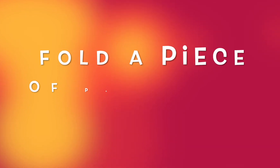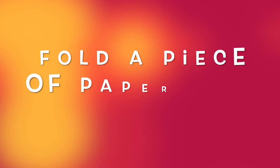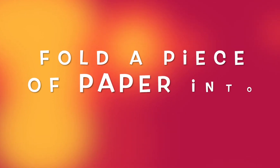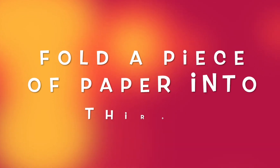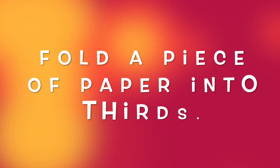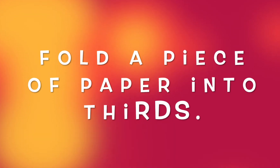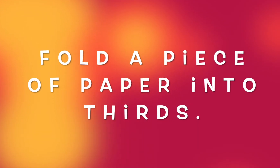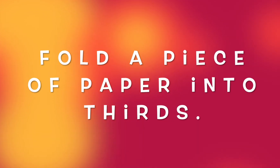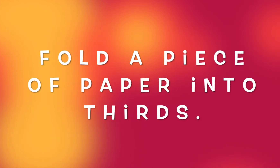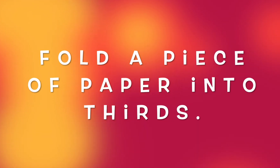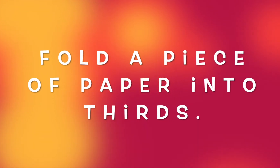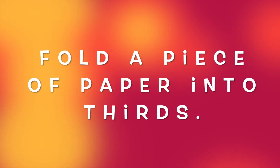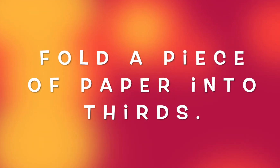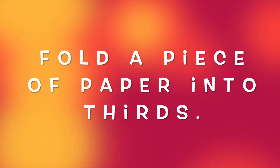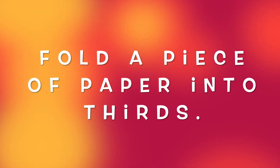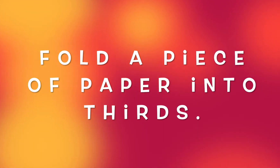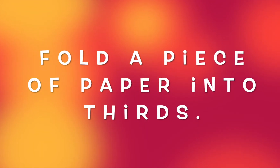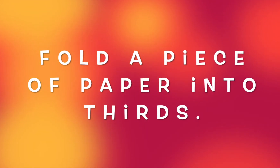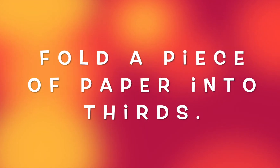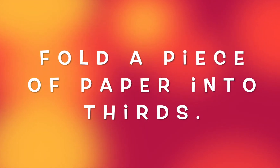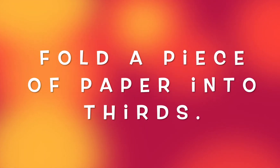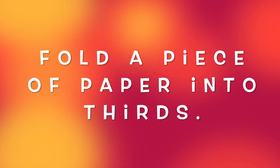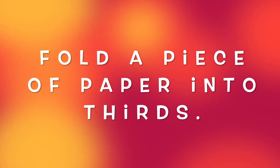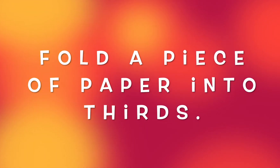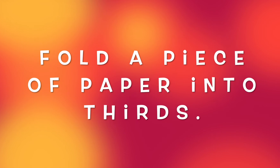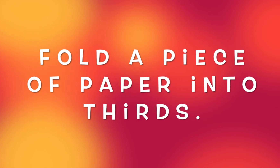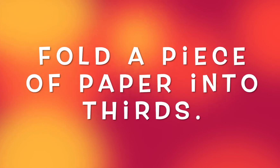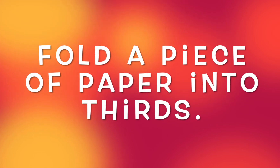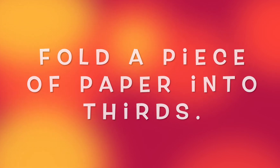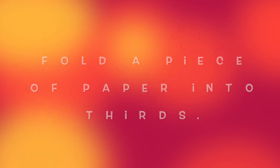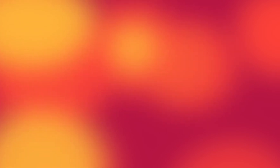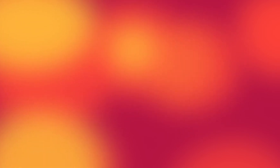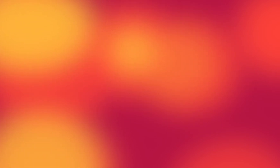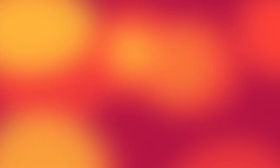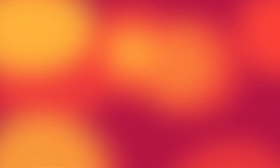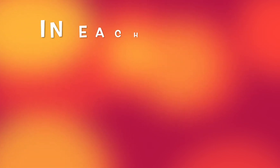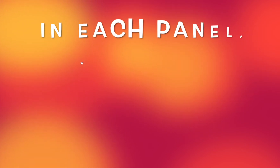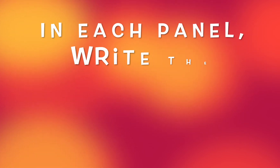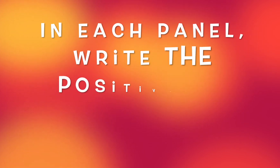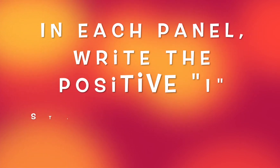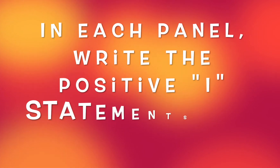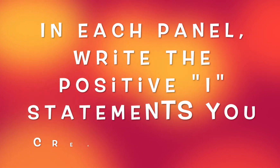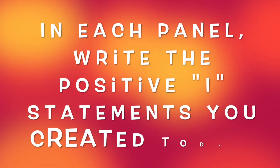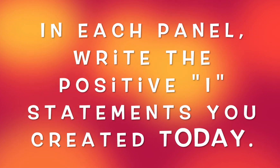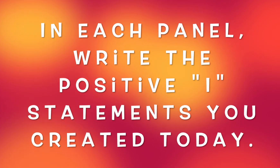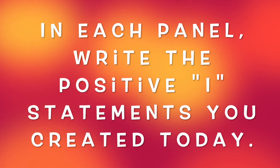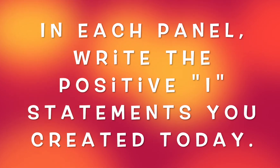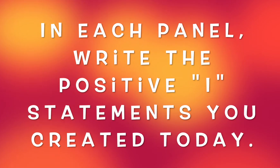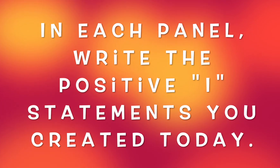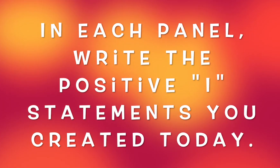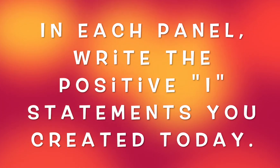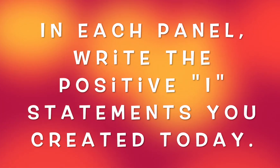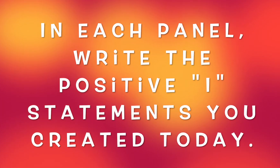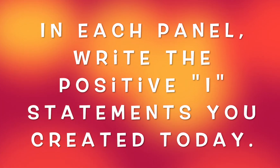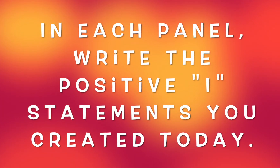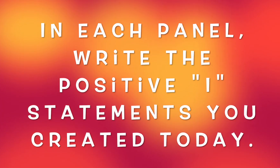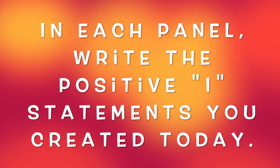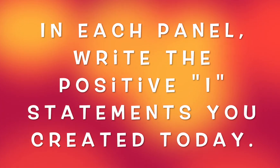I want you to fold a piece of paper into thirds. And in each panel, write the positive